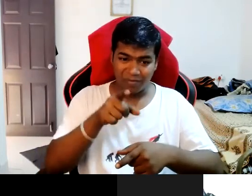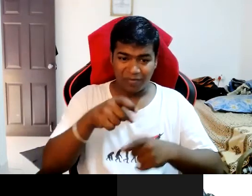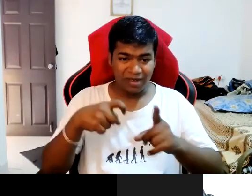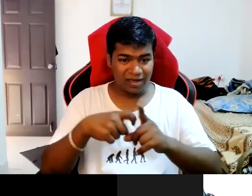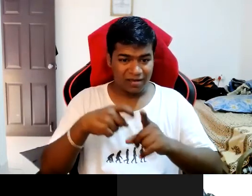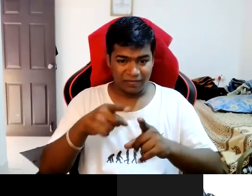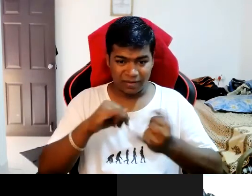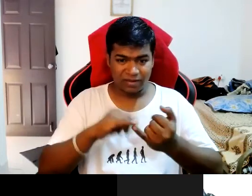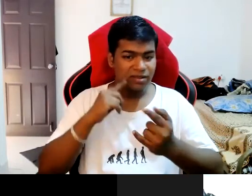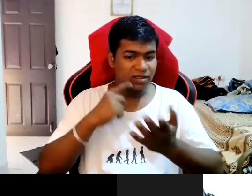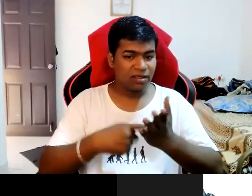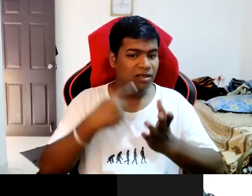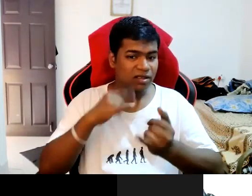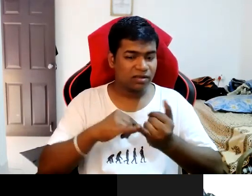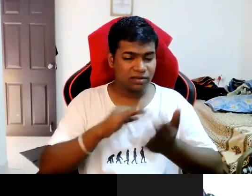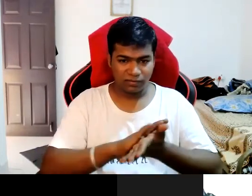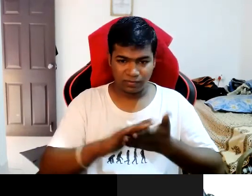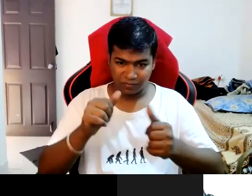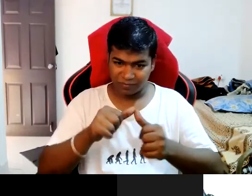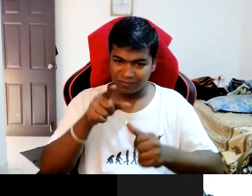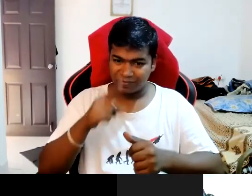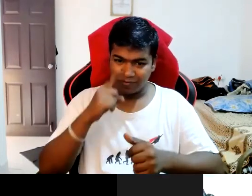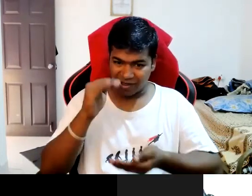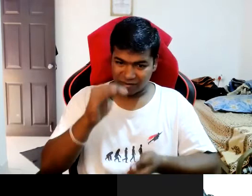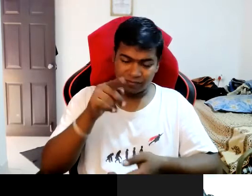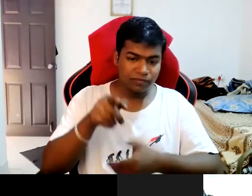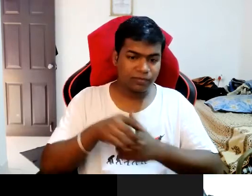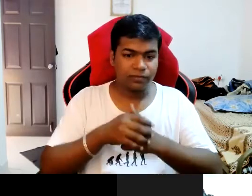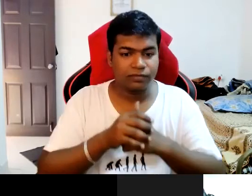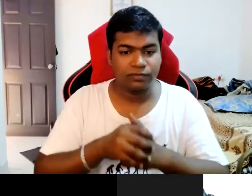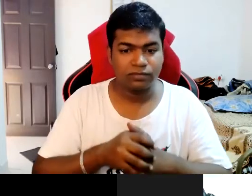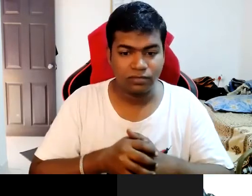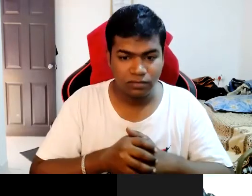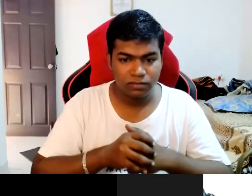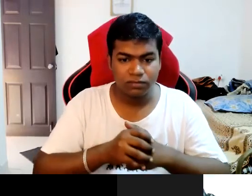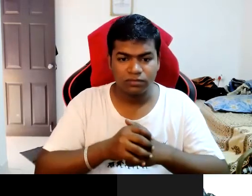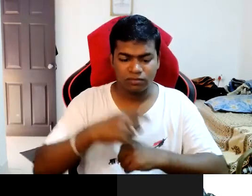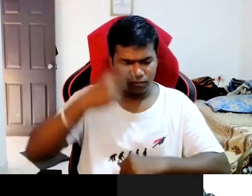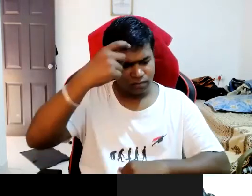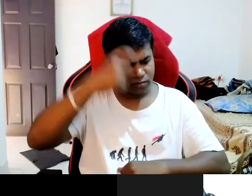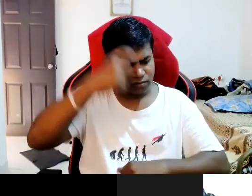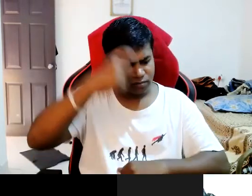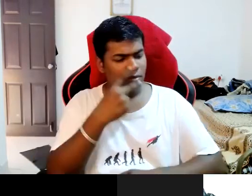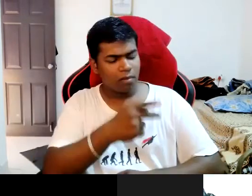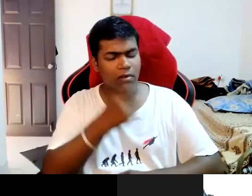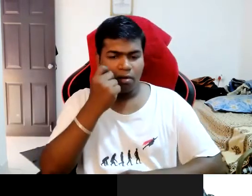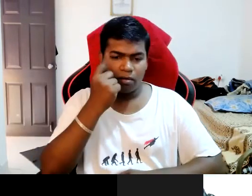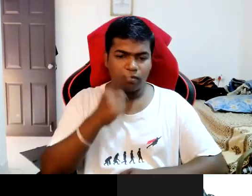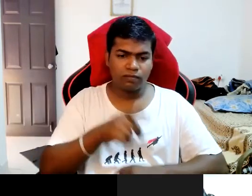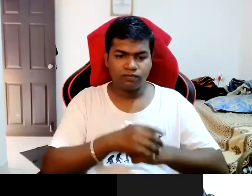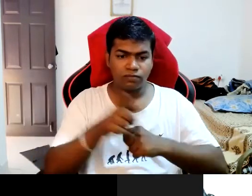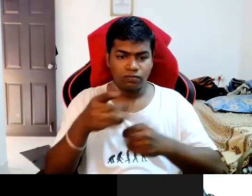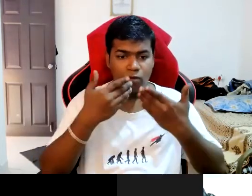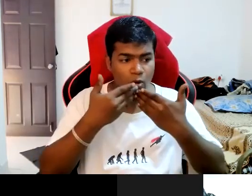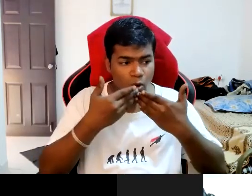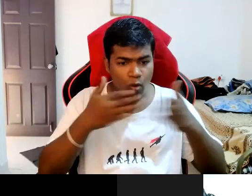but but okay that they also started understanding my condition so when I started open